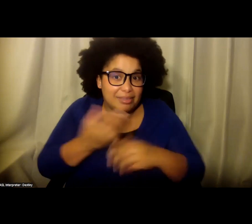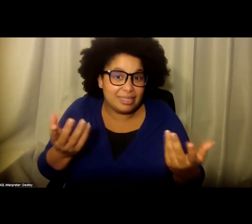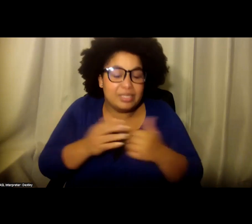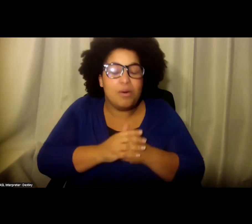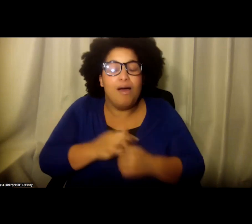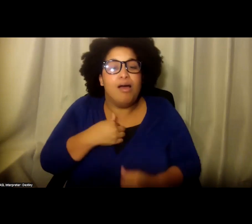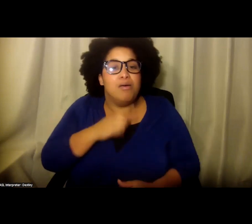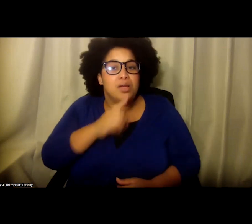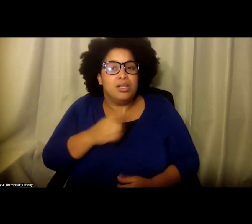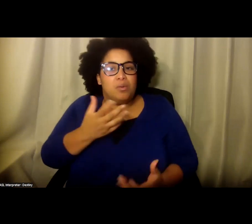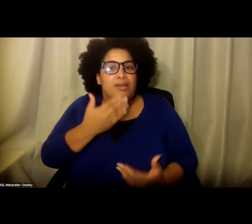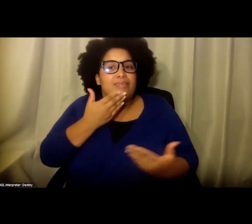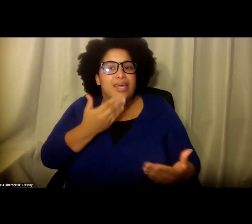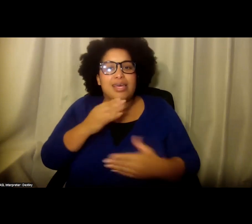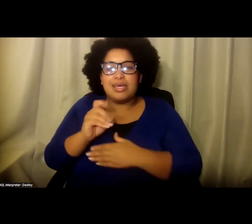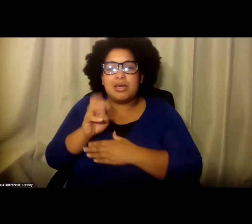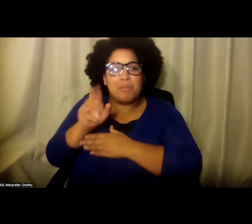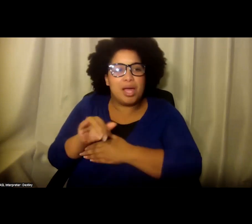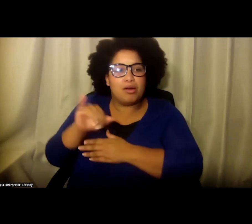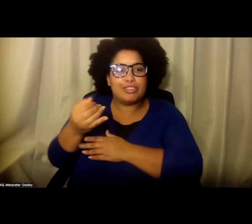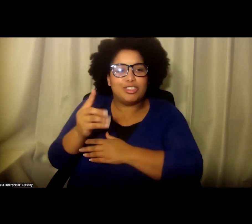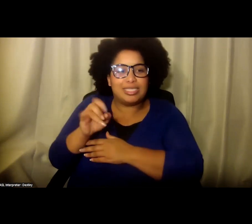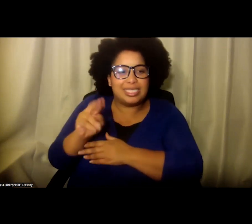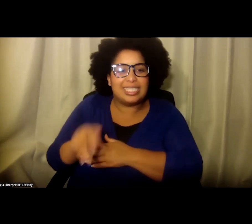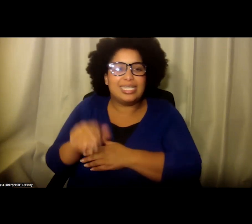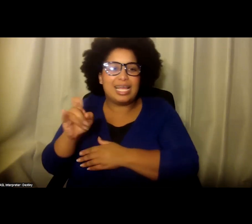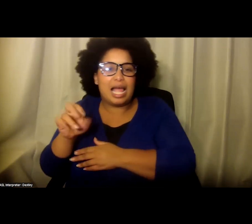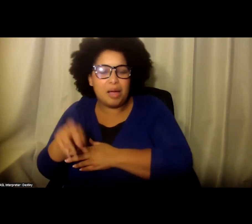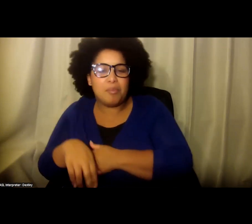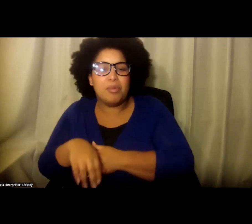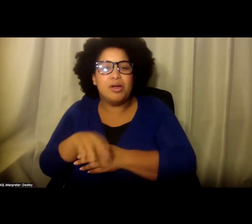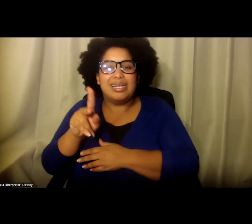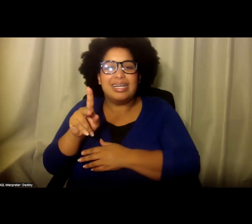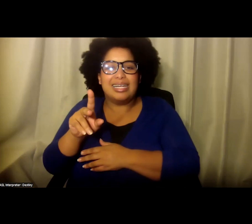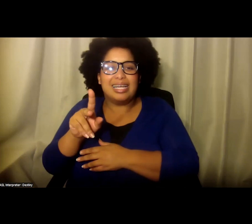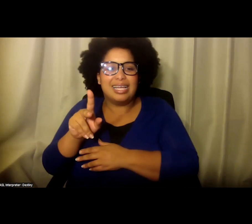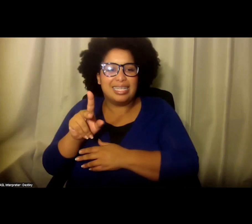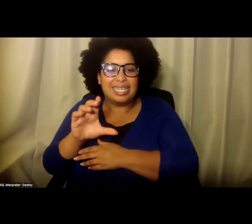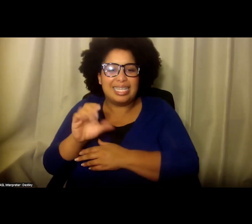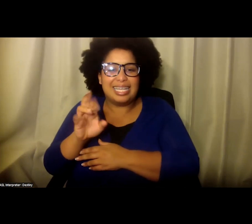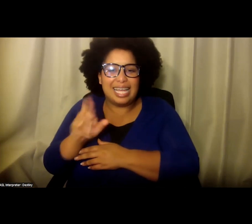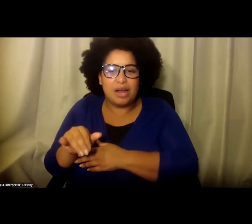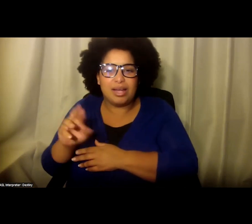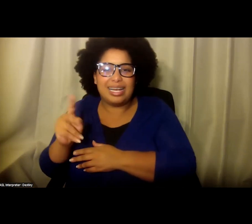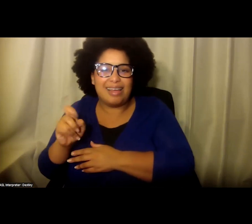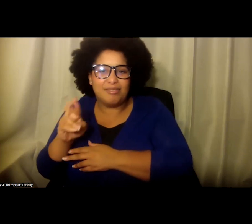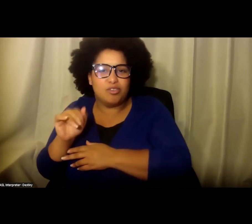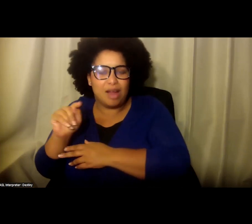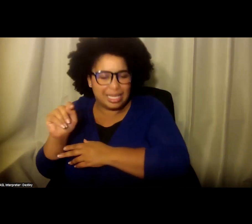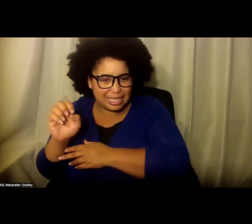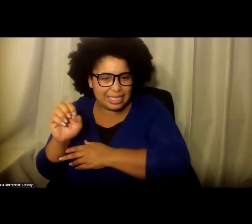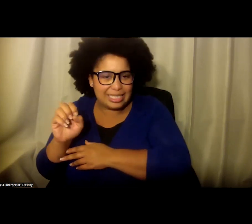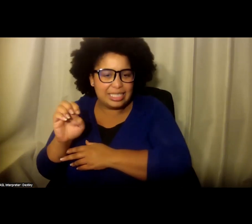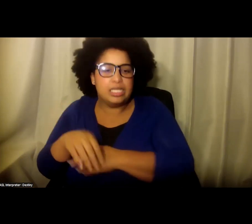really want to thank, you know, Barry Giardini, Amber, Carrie Navarrete, and there's a whole team behind the